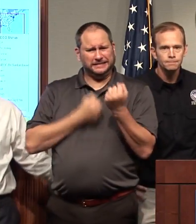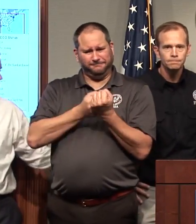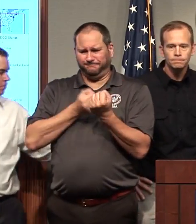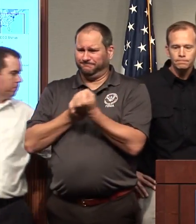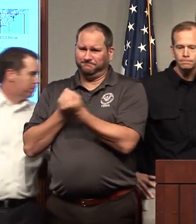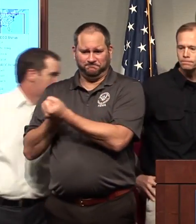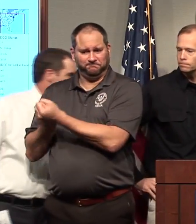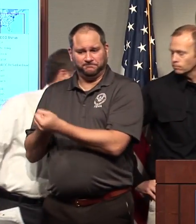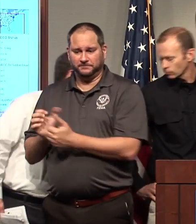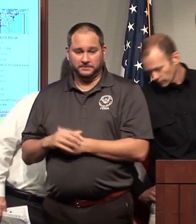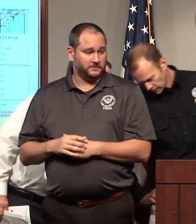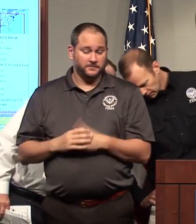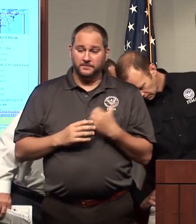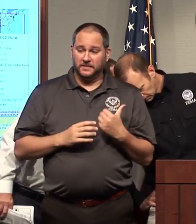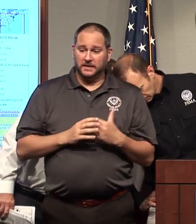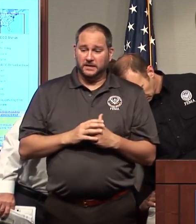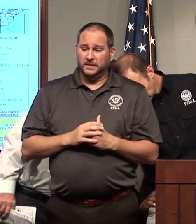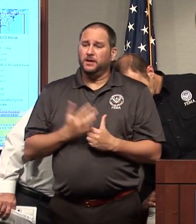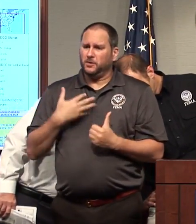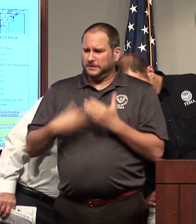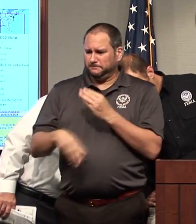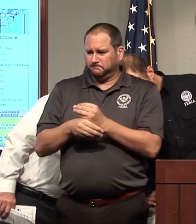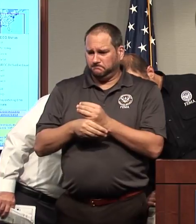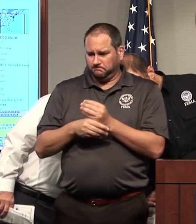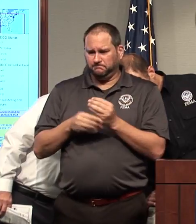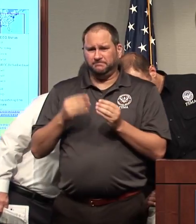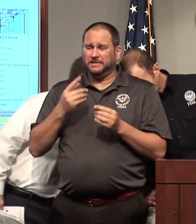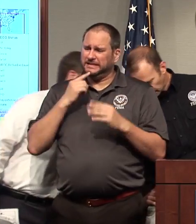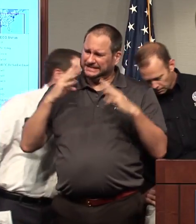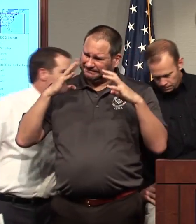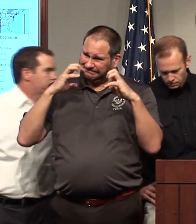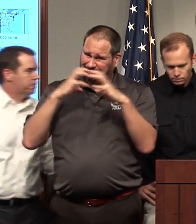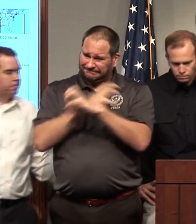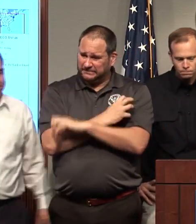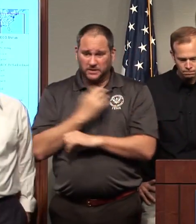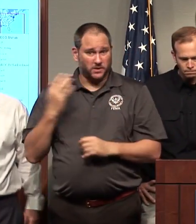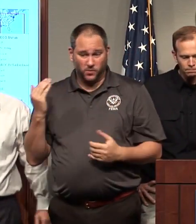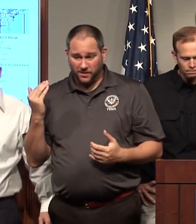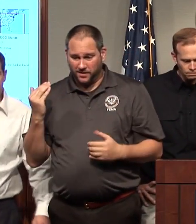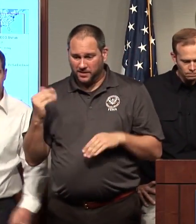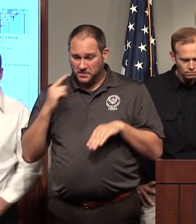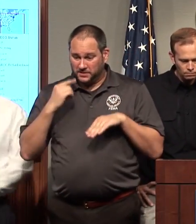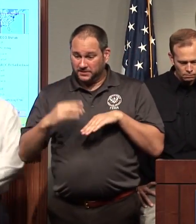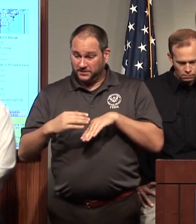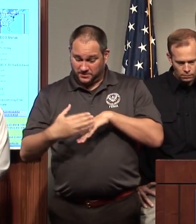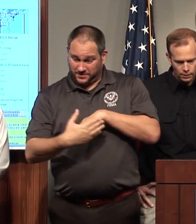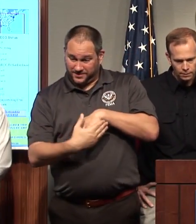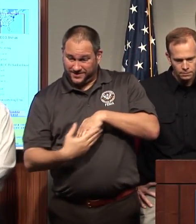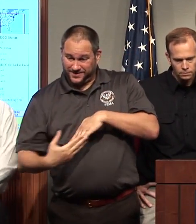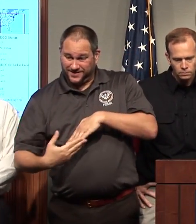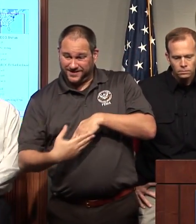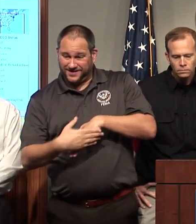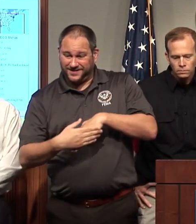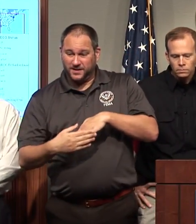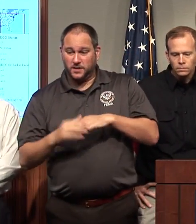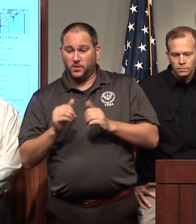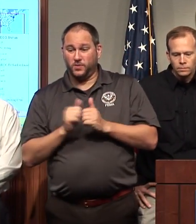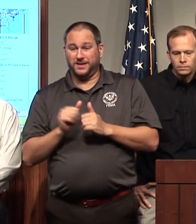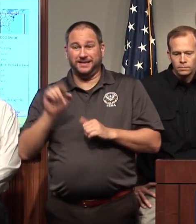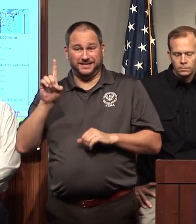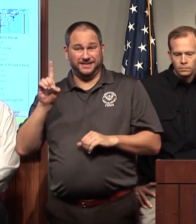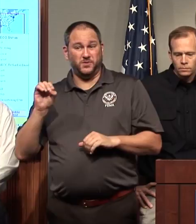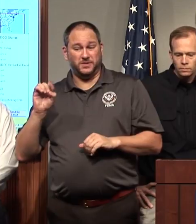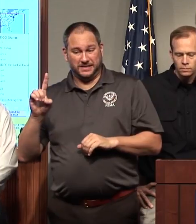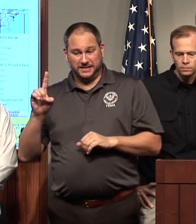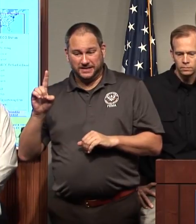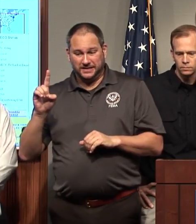said in my opening comments, this is a more complicated response because of the peninsula and the islands. So we are partnering with DOD. DOD has provided some